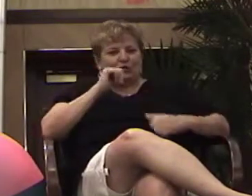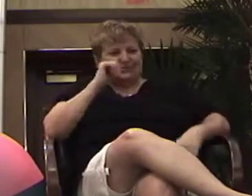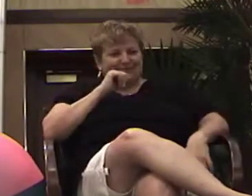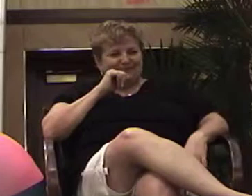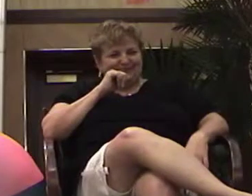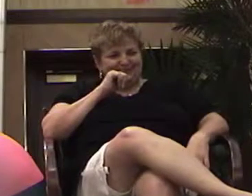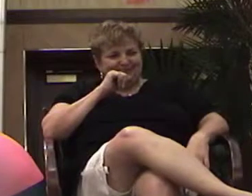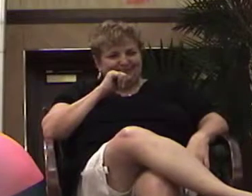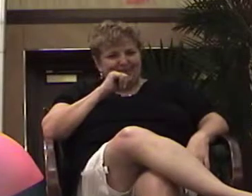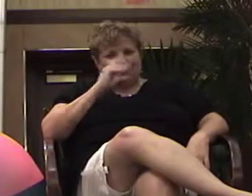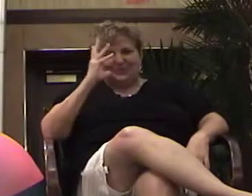Beautiful kids.